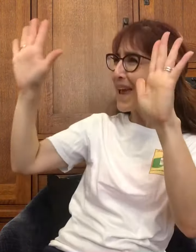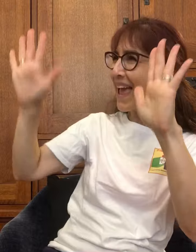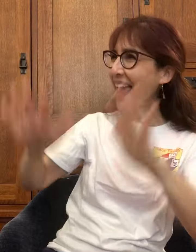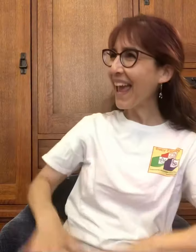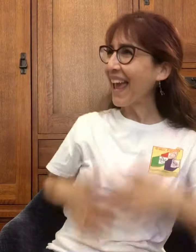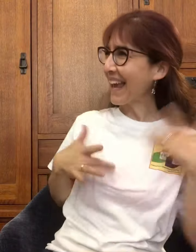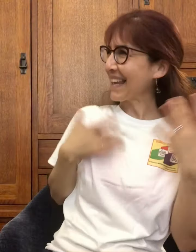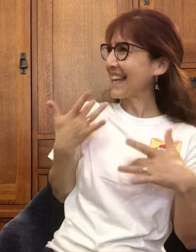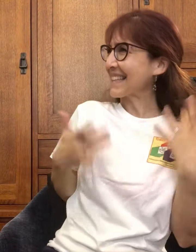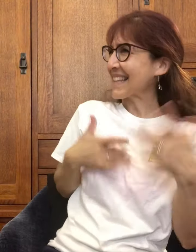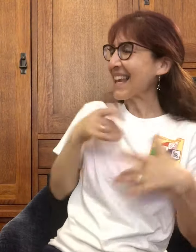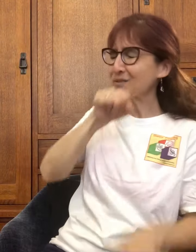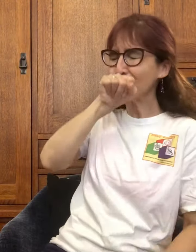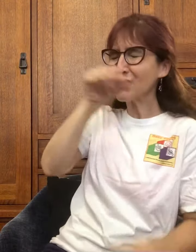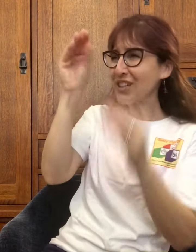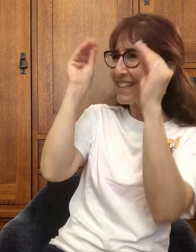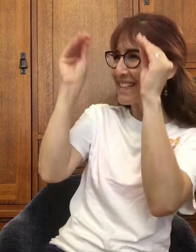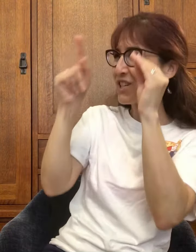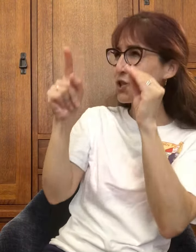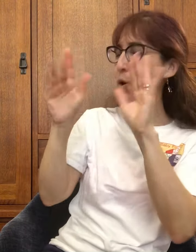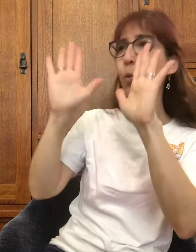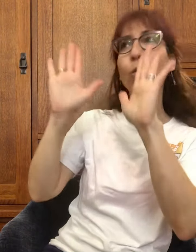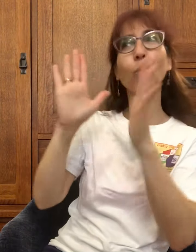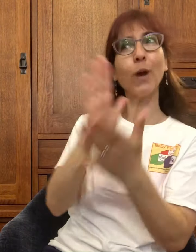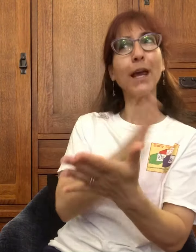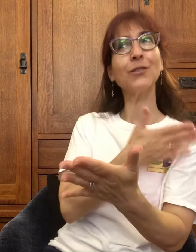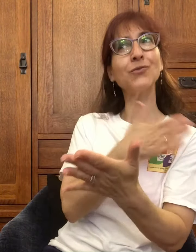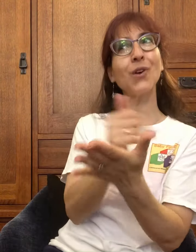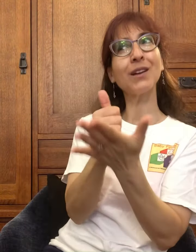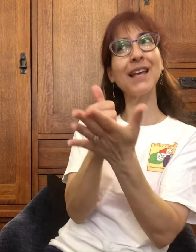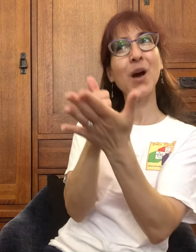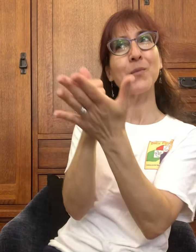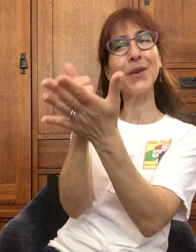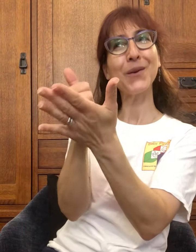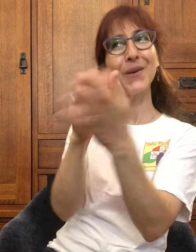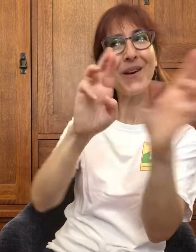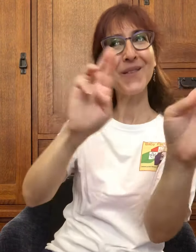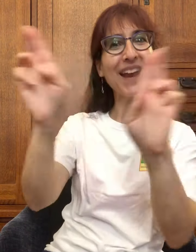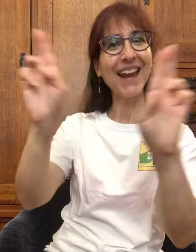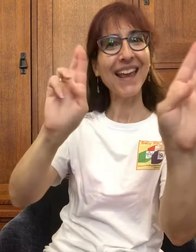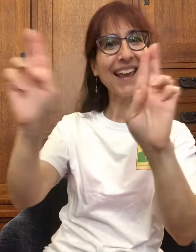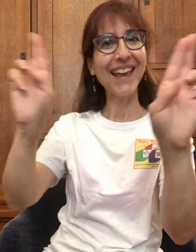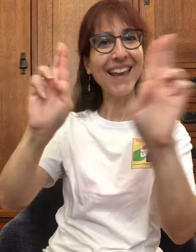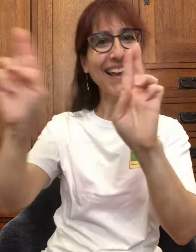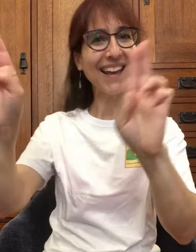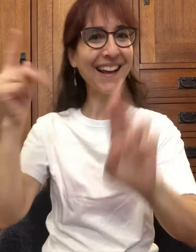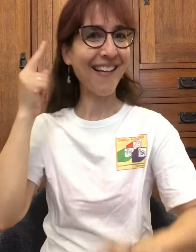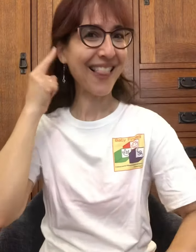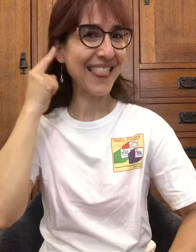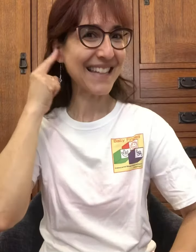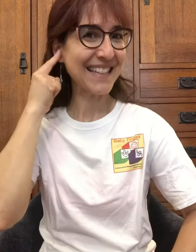I'd love to teach you, and I know this great song, and I think it's going to help you learn. Are you ready? It goes like this. Listen carefully.